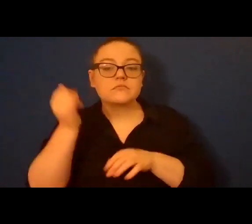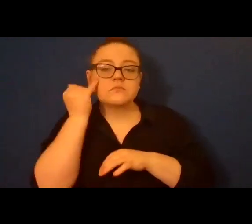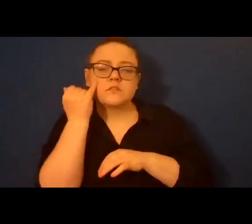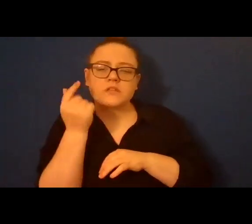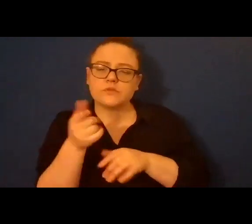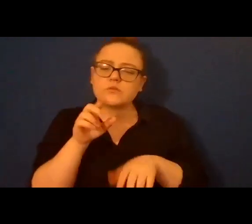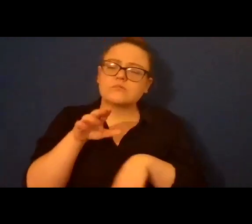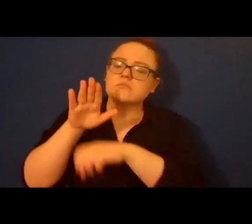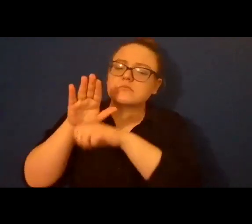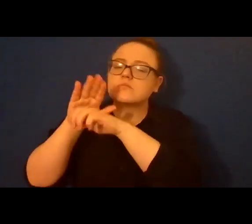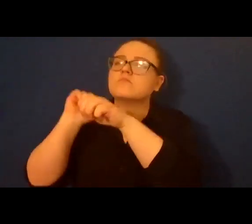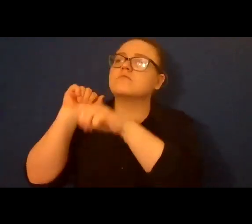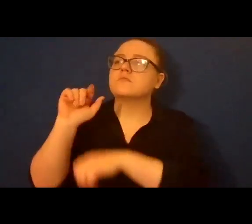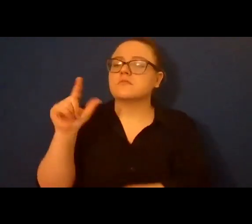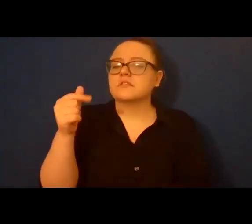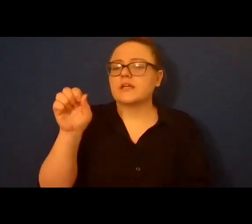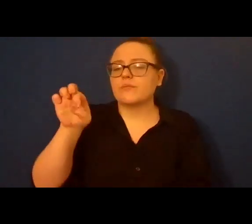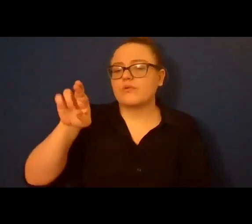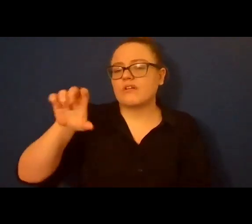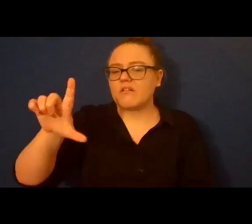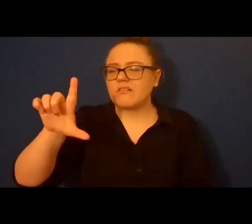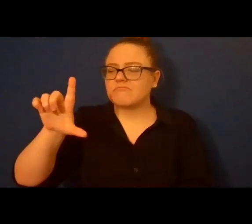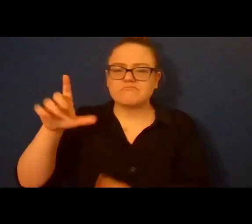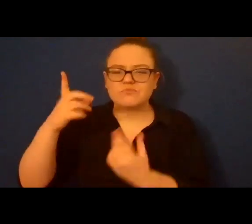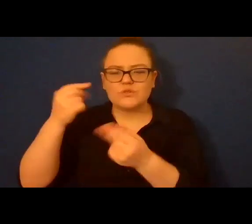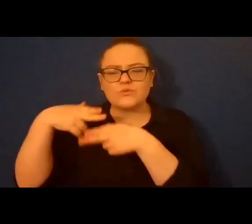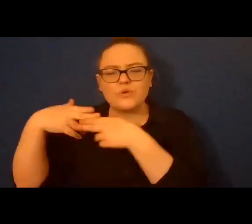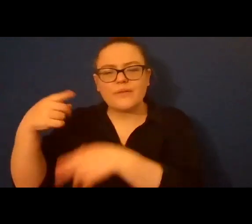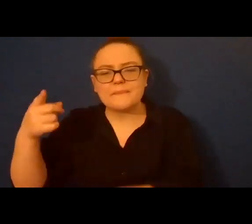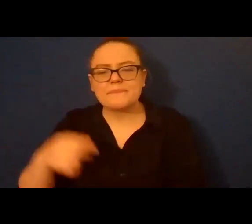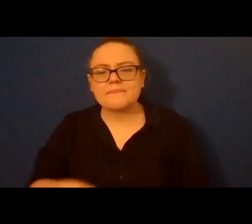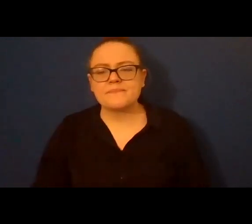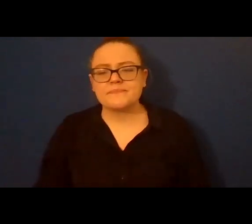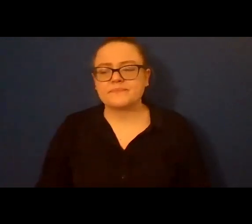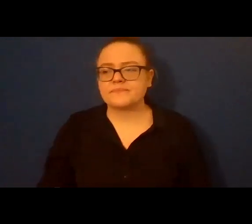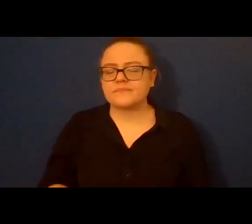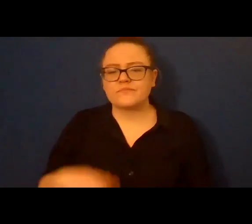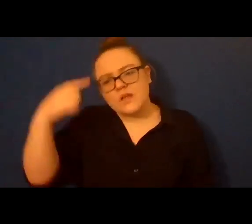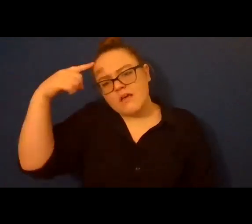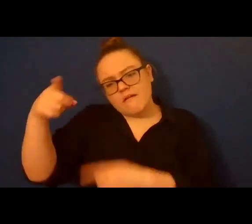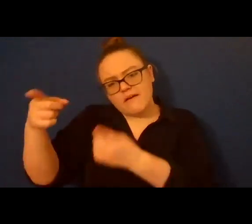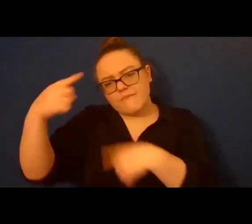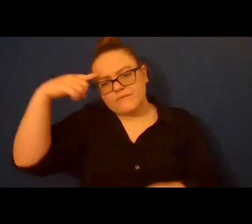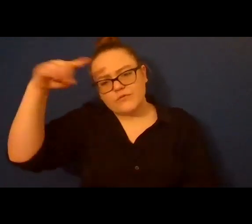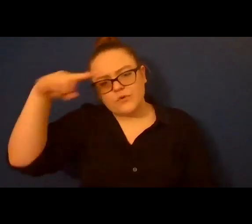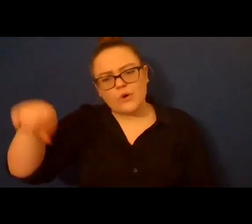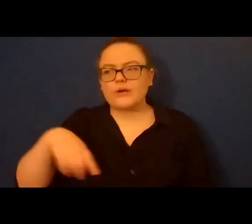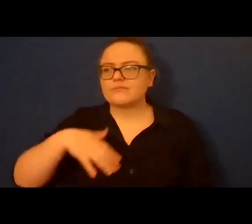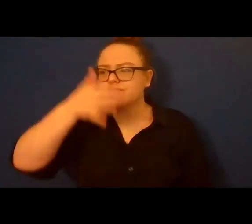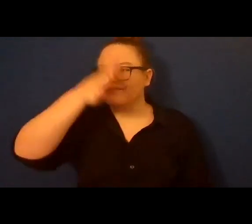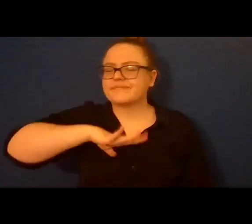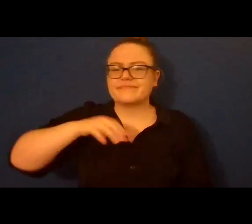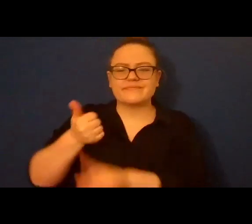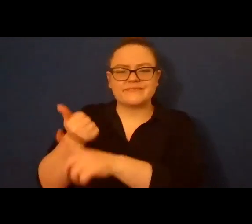for? One crisis at a time Gabriel isn't coming for you. Cheese on a